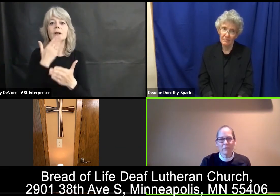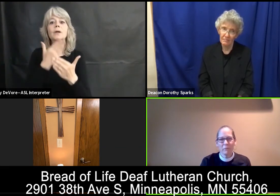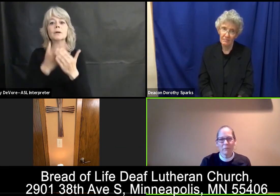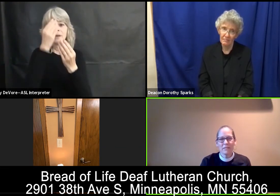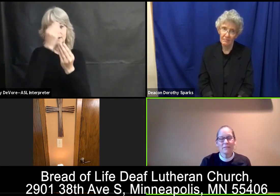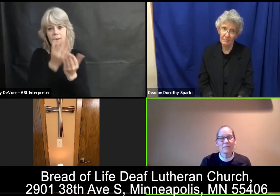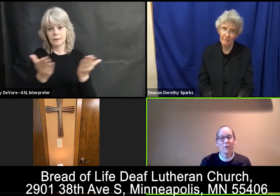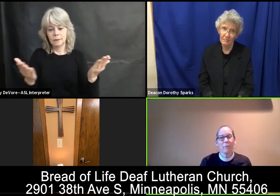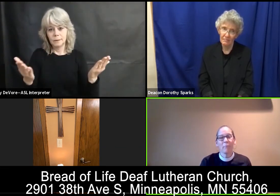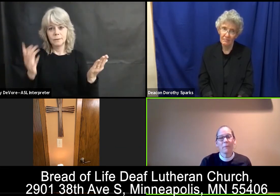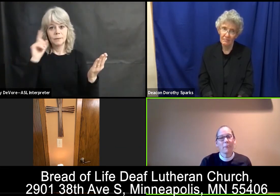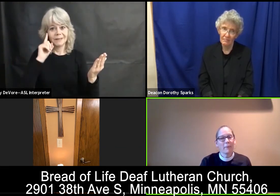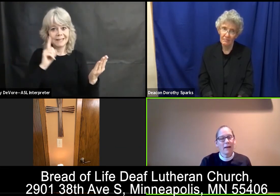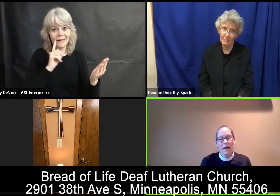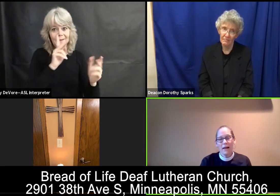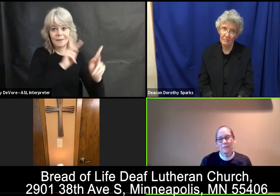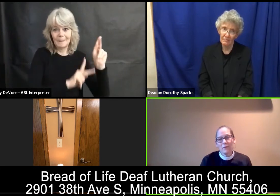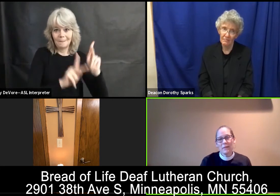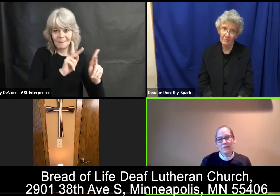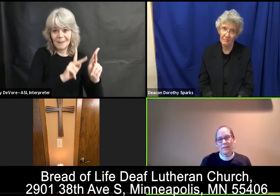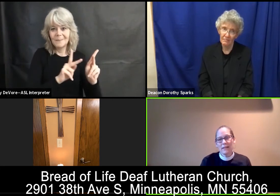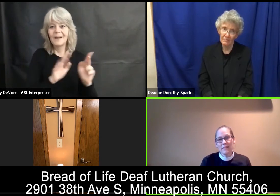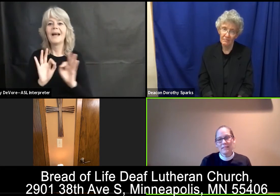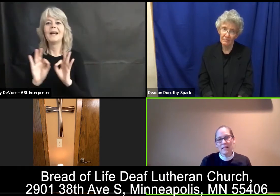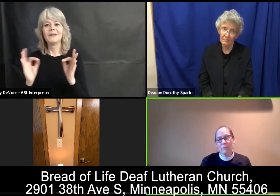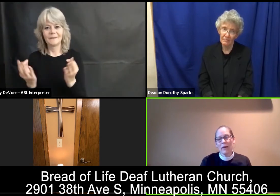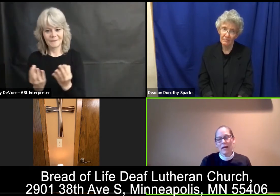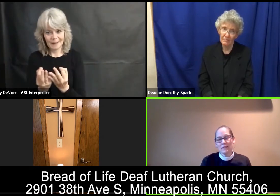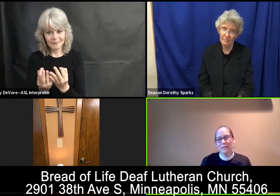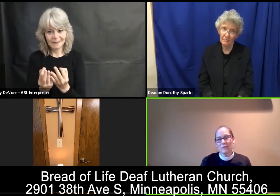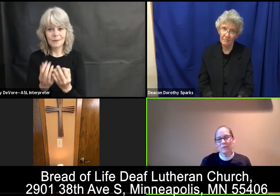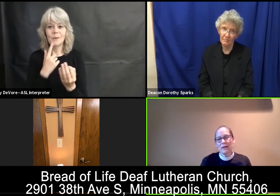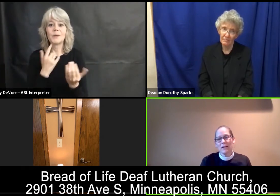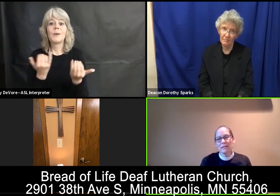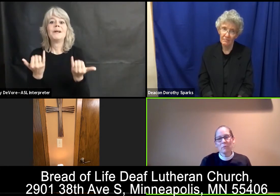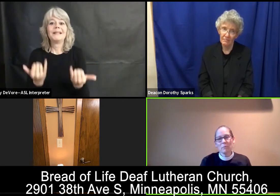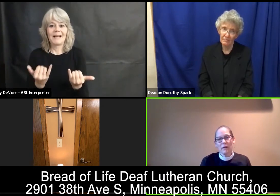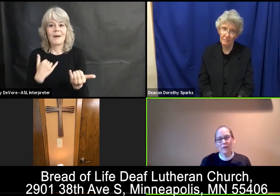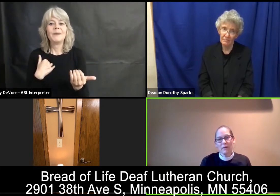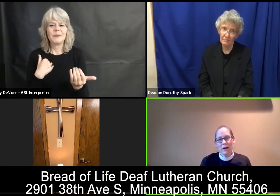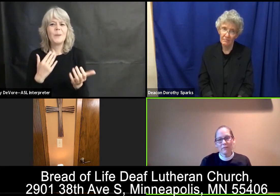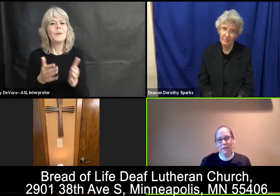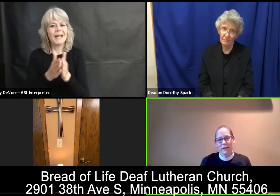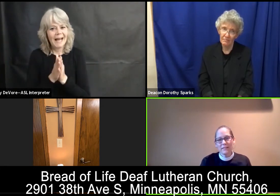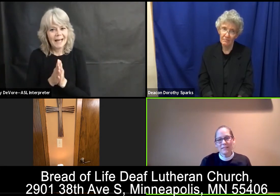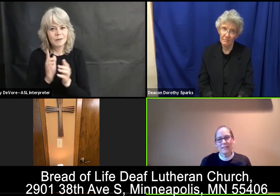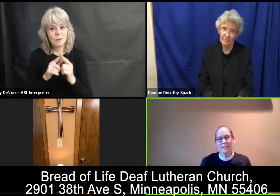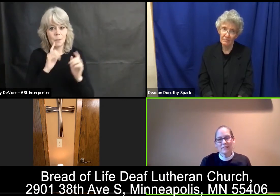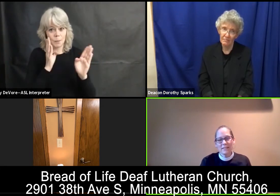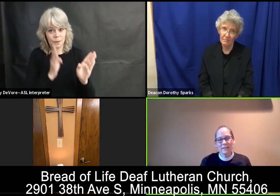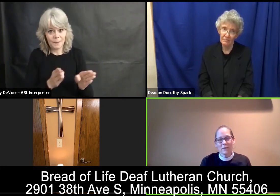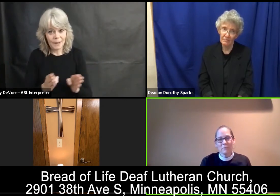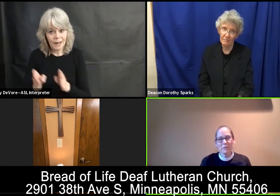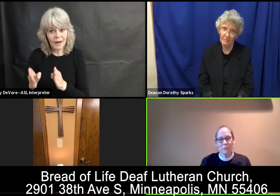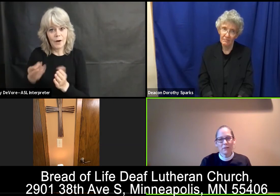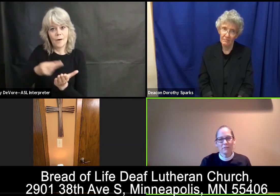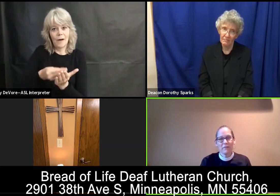families so as always at this time we ask you to prepare your offerings to send them to bread of life